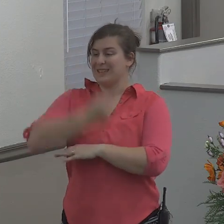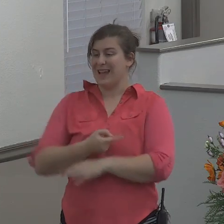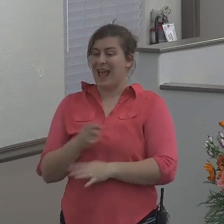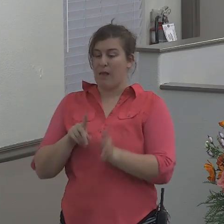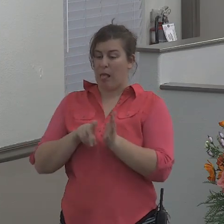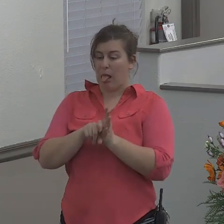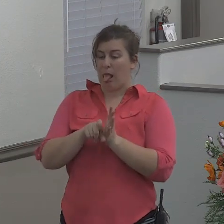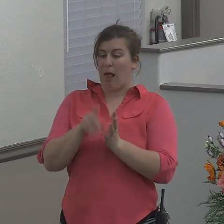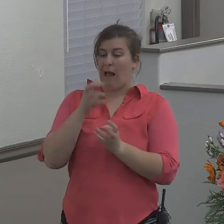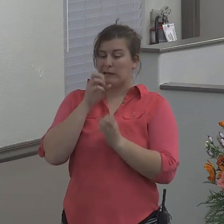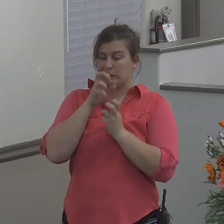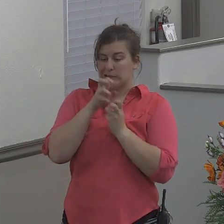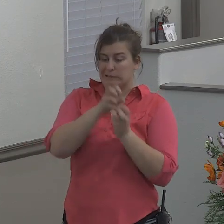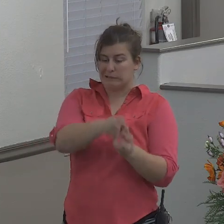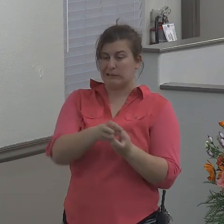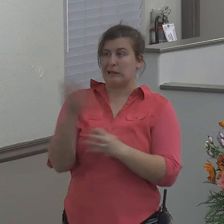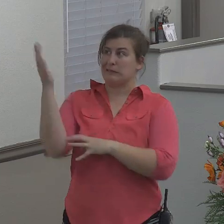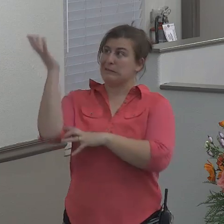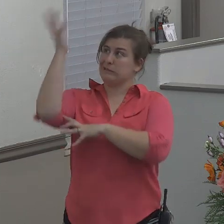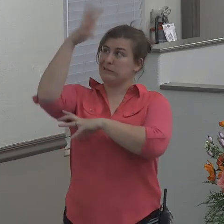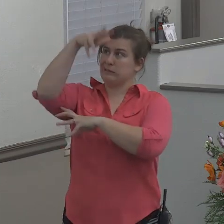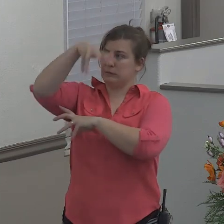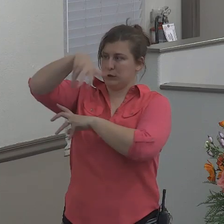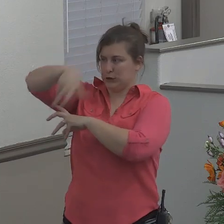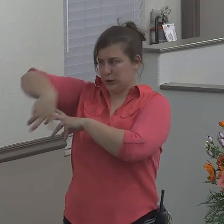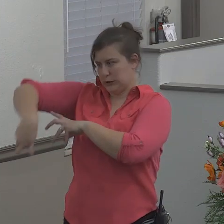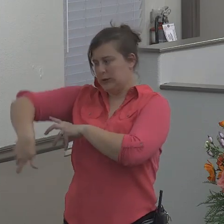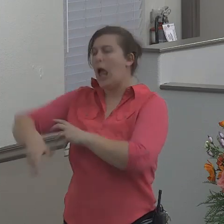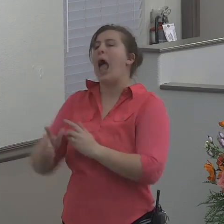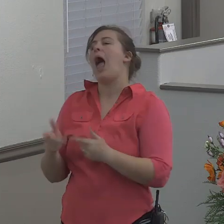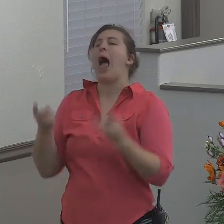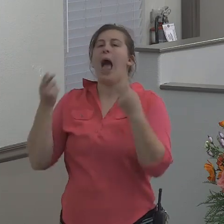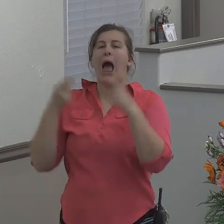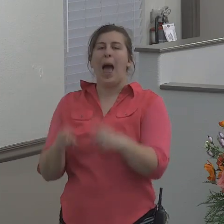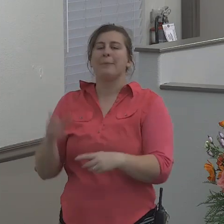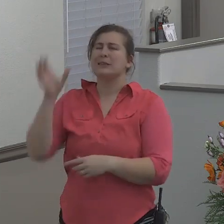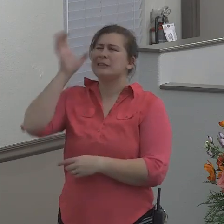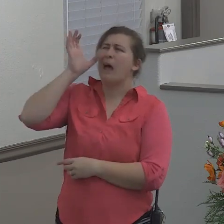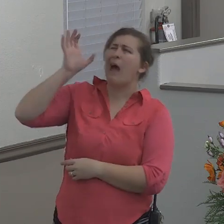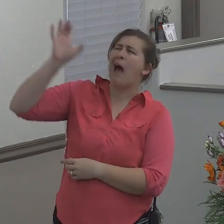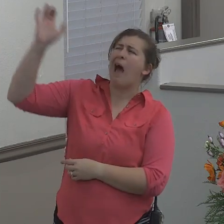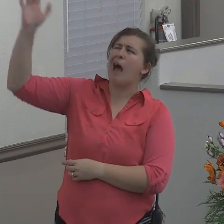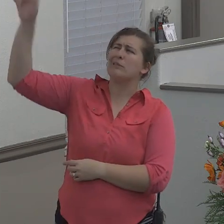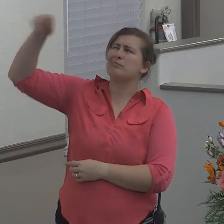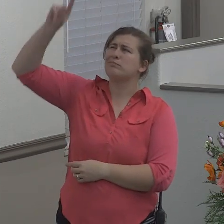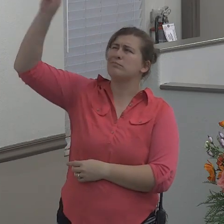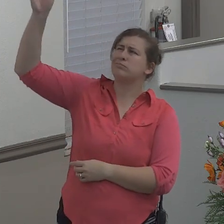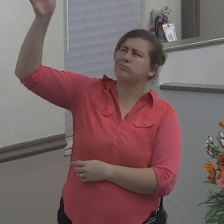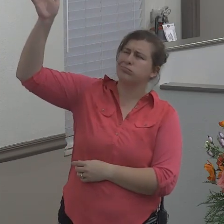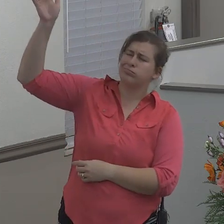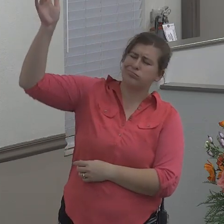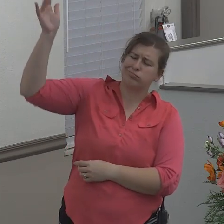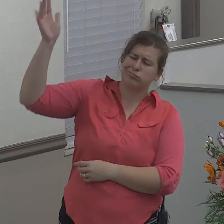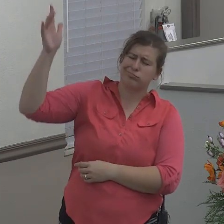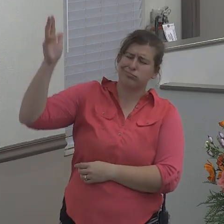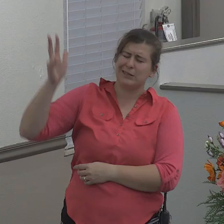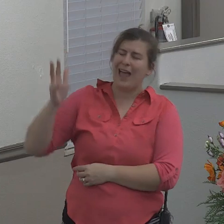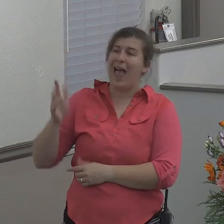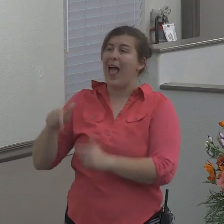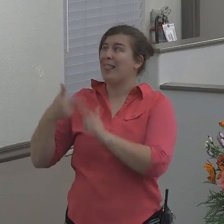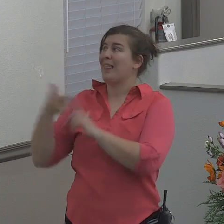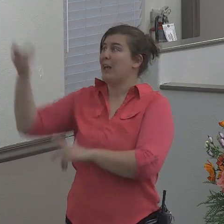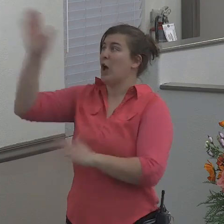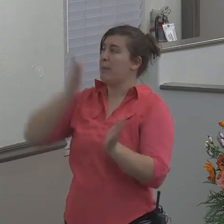gourd that it withered and it came to pass when the sun did arise that God prepared a vehement east wind